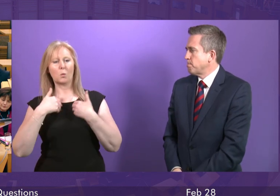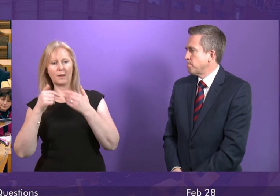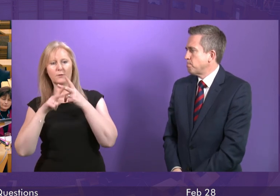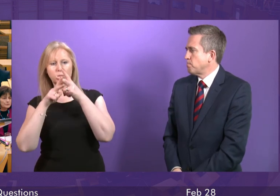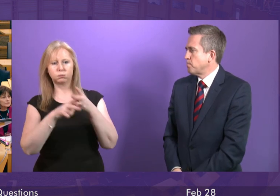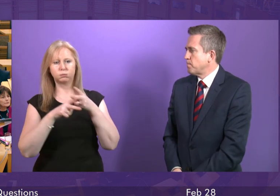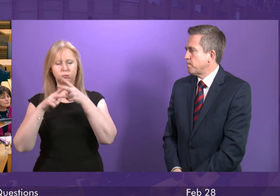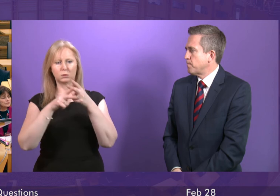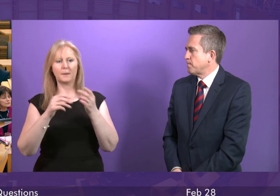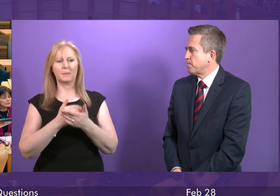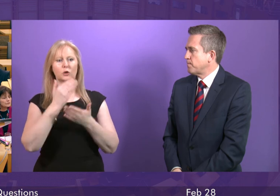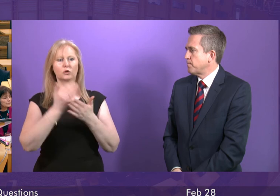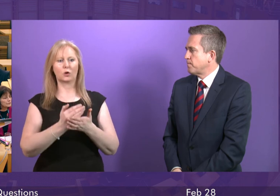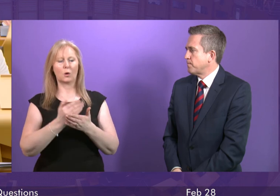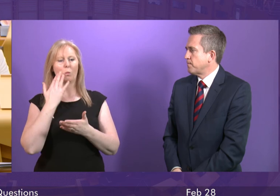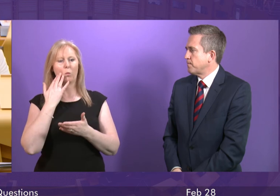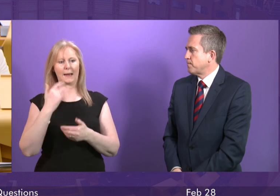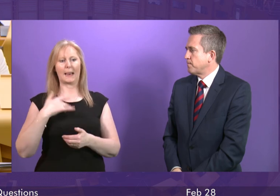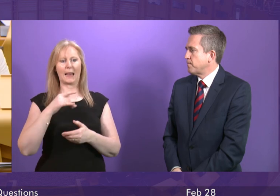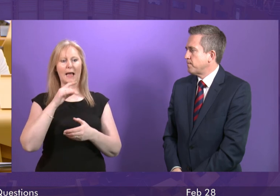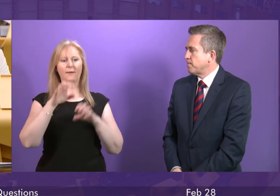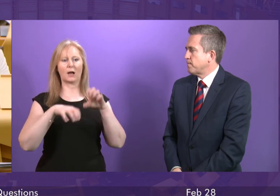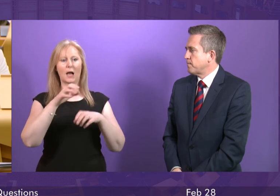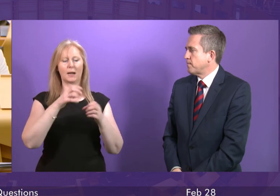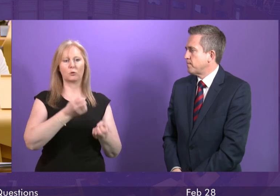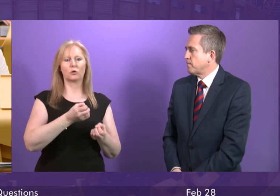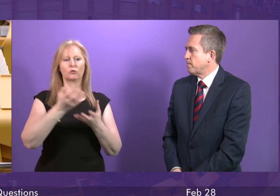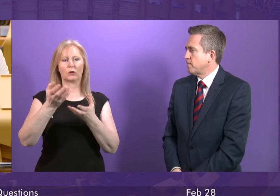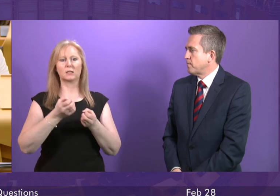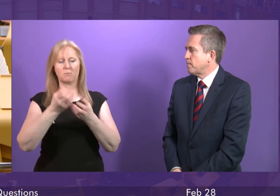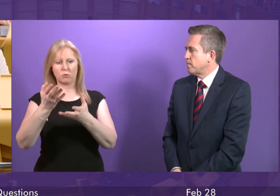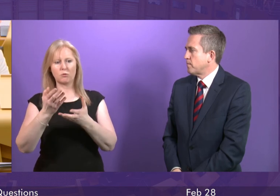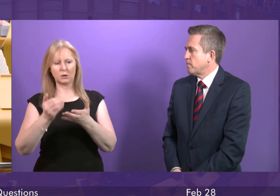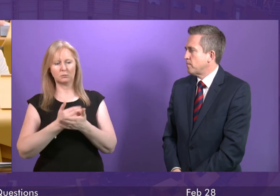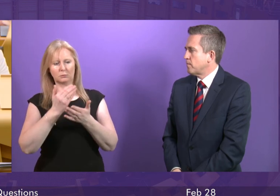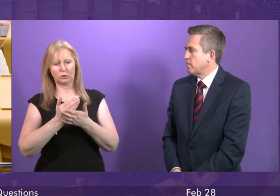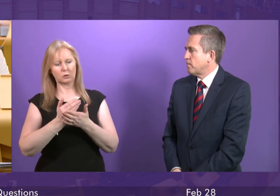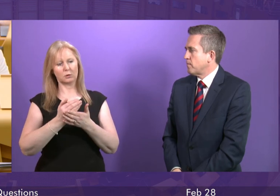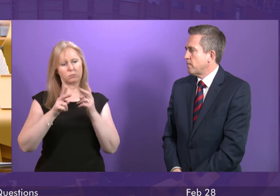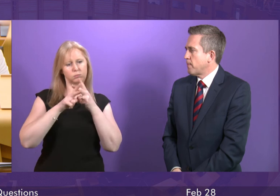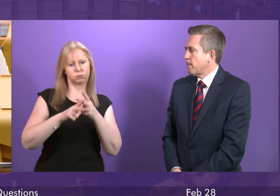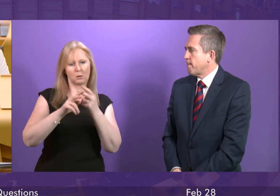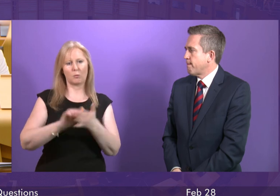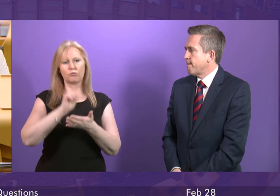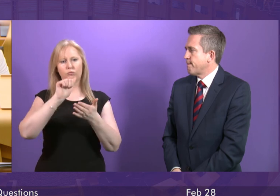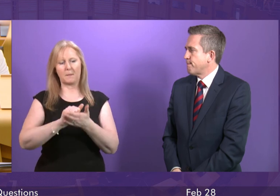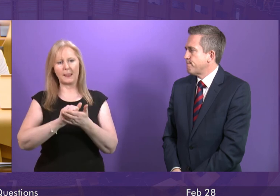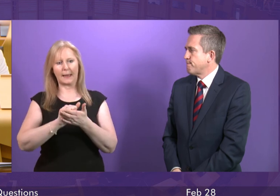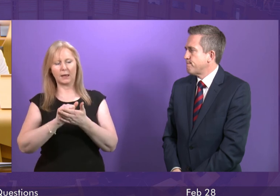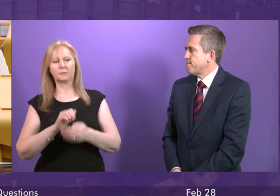transported where that is necessary, humanely and with respect and dignity. We recognise there are complexities and